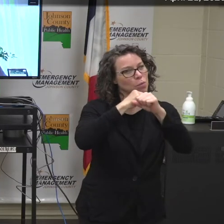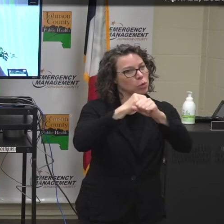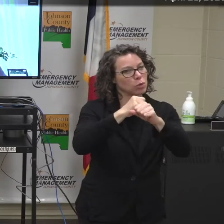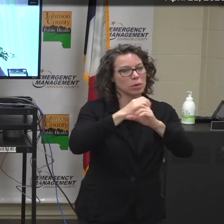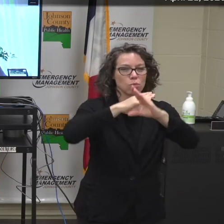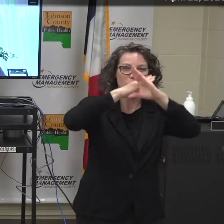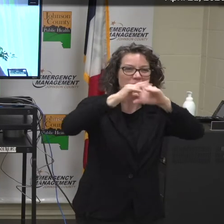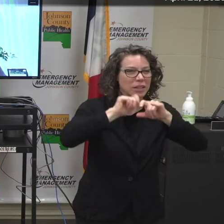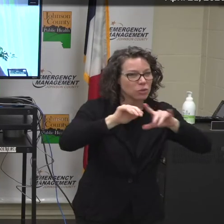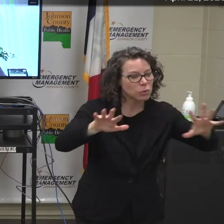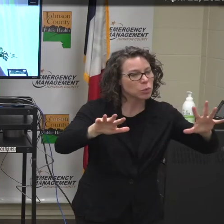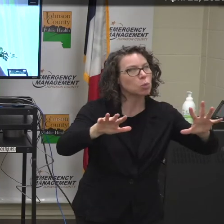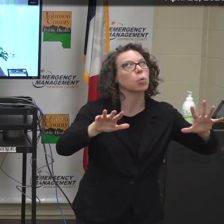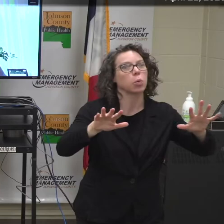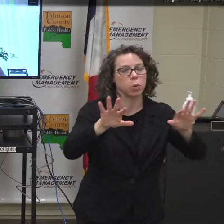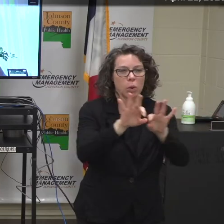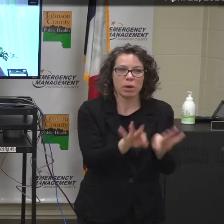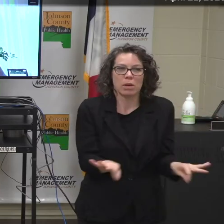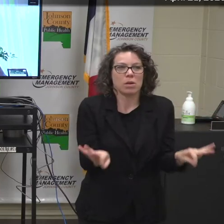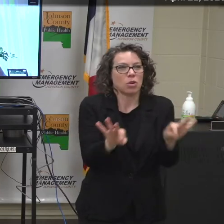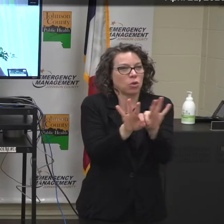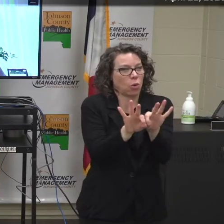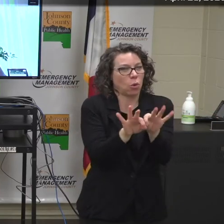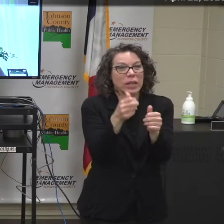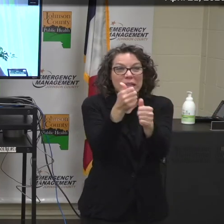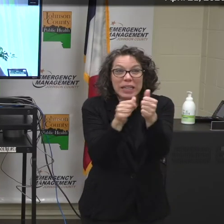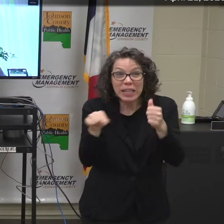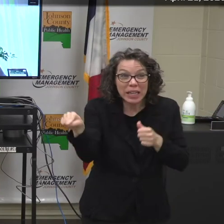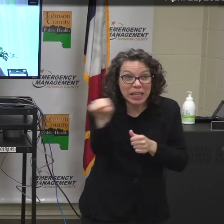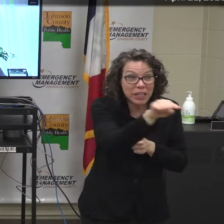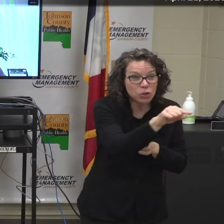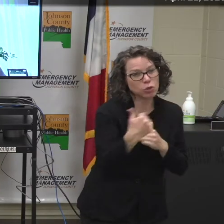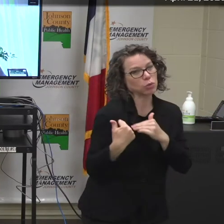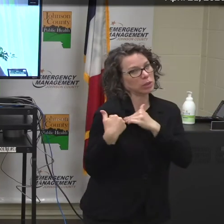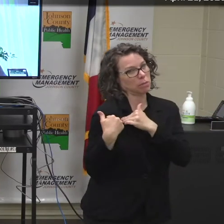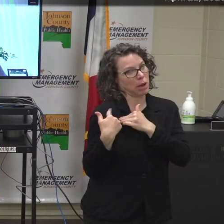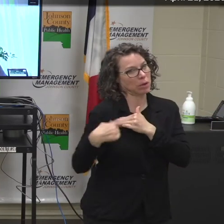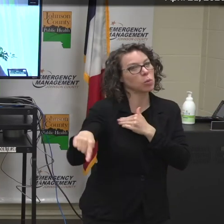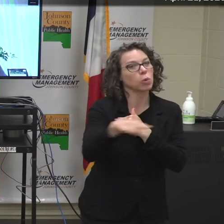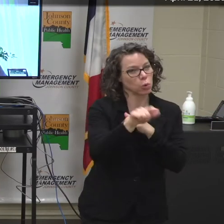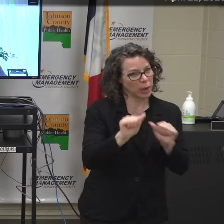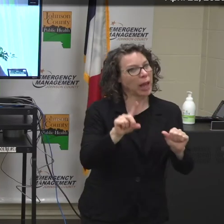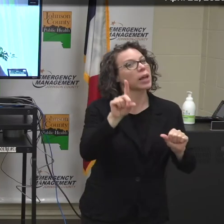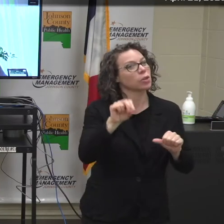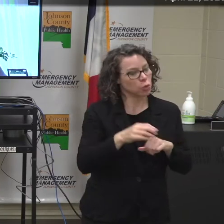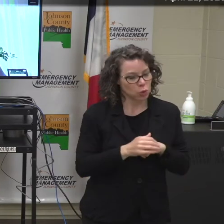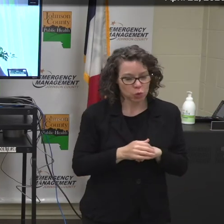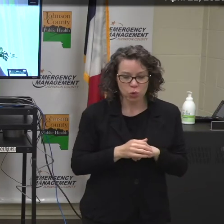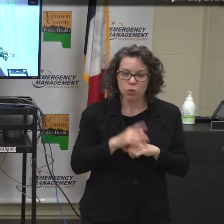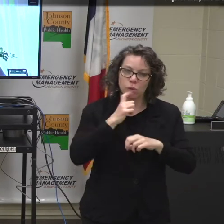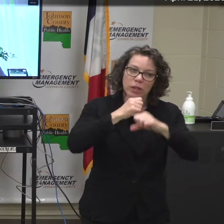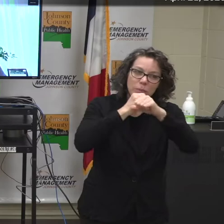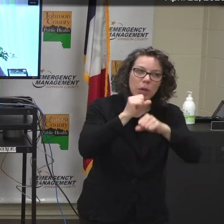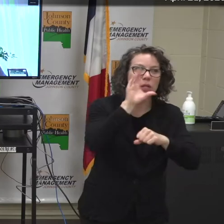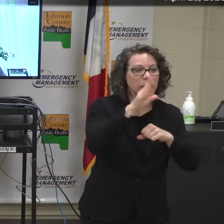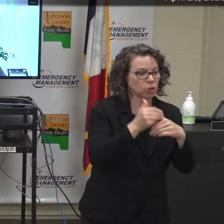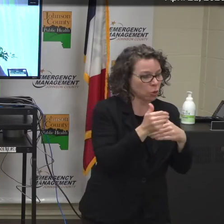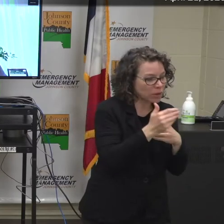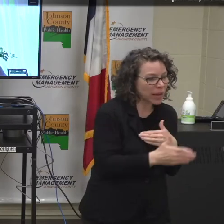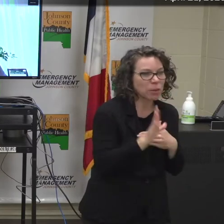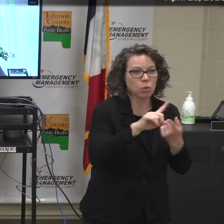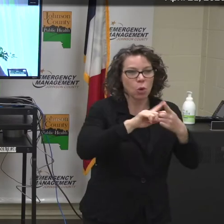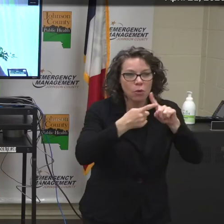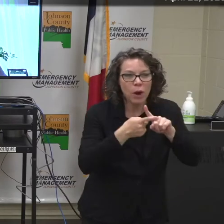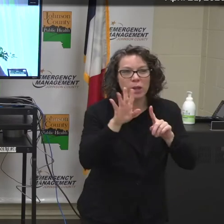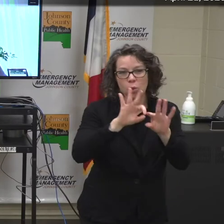and it's one thing that each one of us can do to help all of our providers, neighbors, friends, family, colleagues, and community by